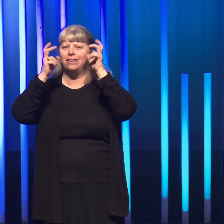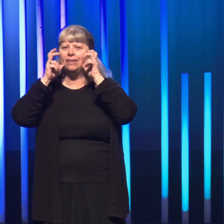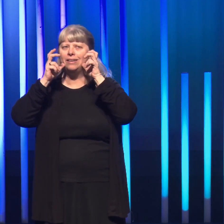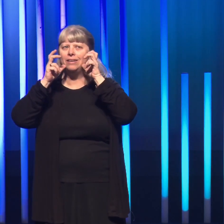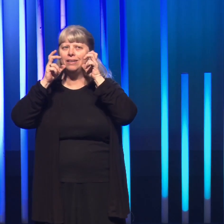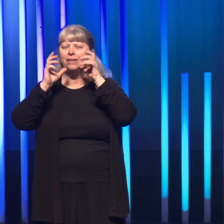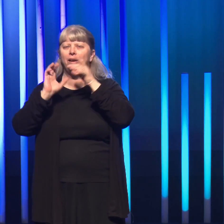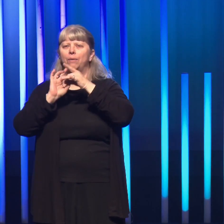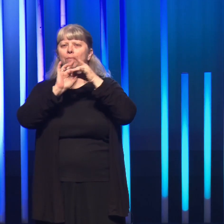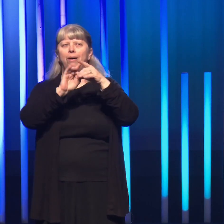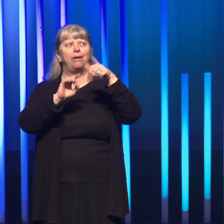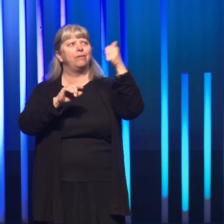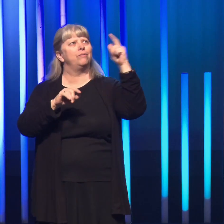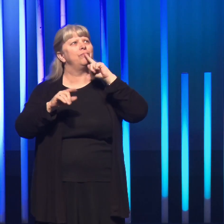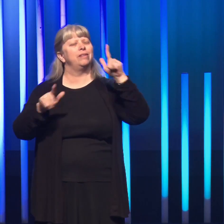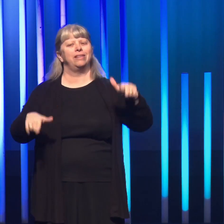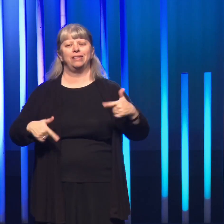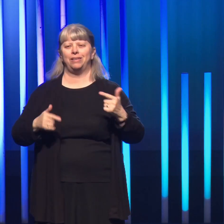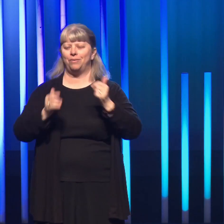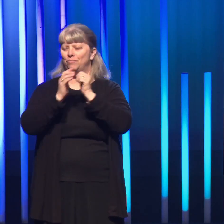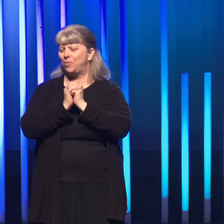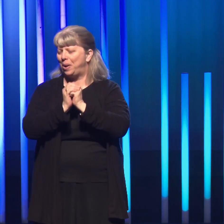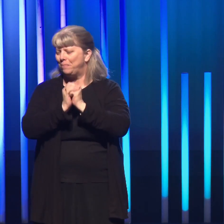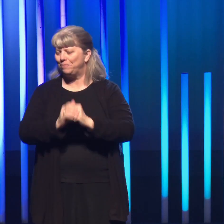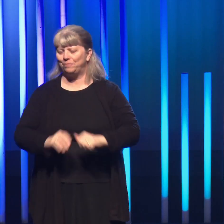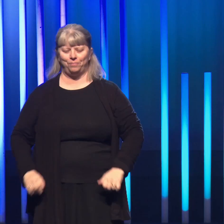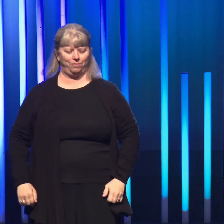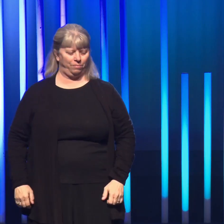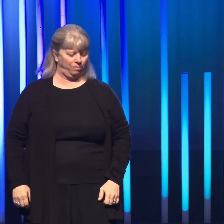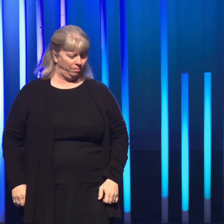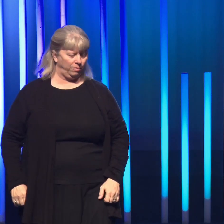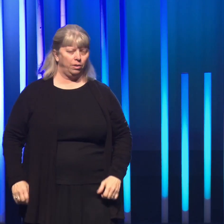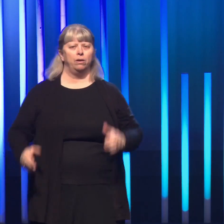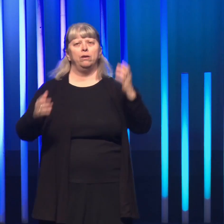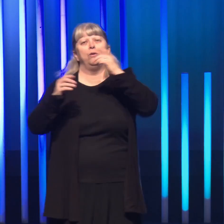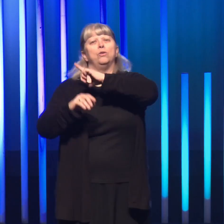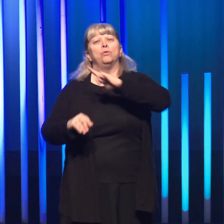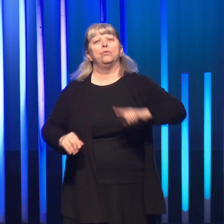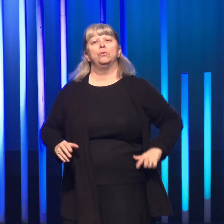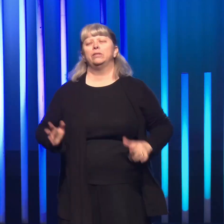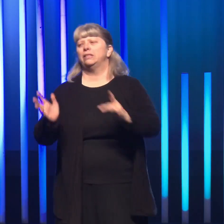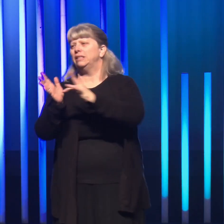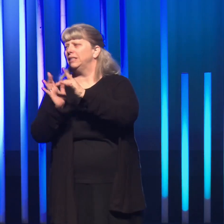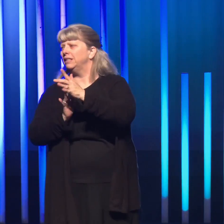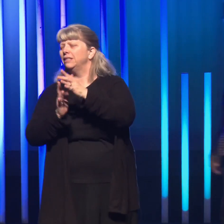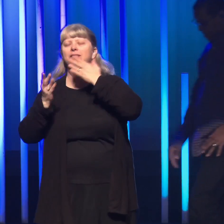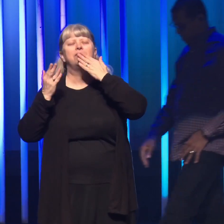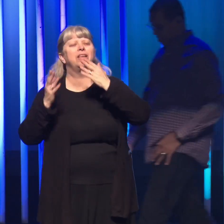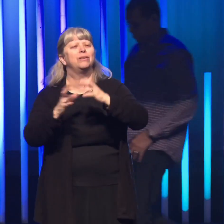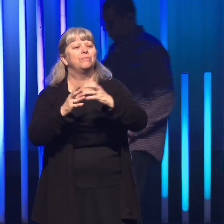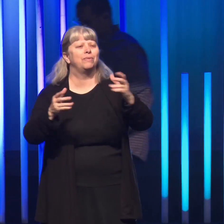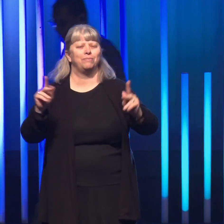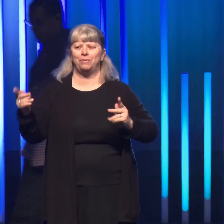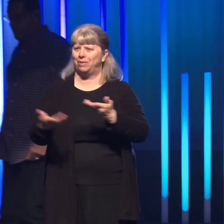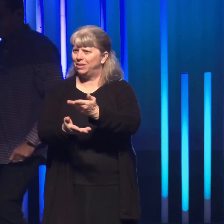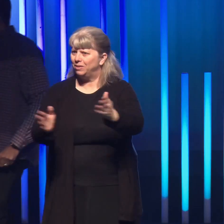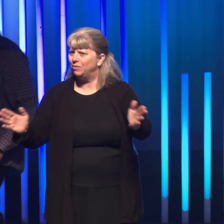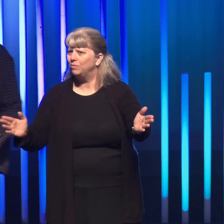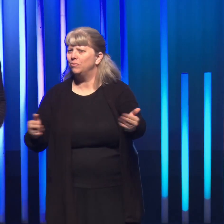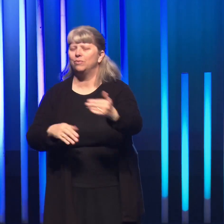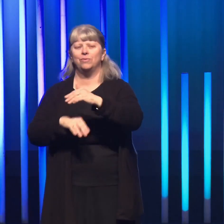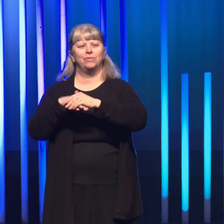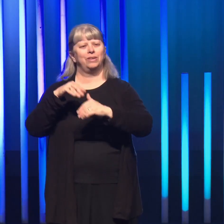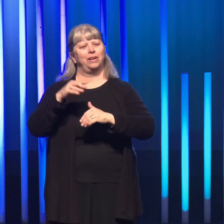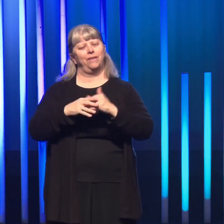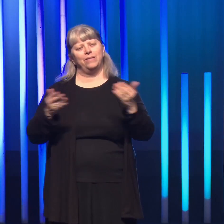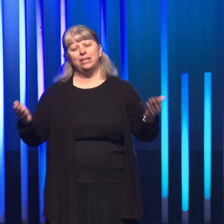All right, let's pray. Oh, Lord Jesus, thank you so much for the people in this room, the comfort in